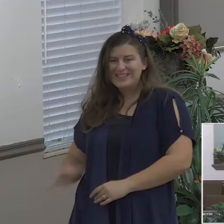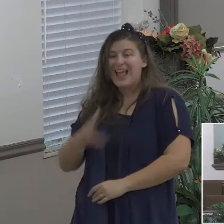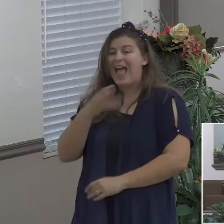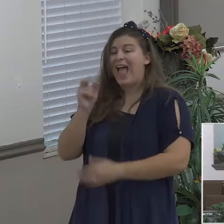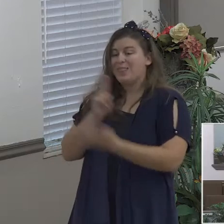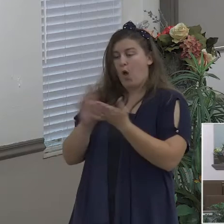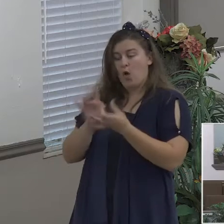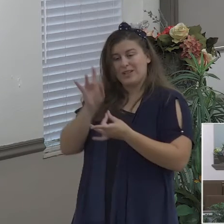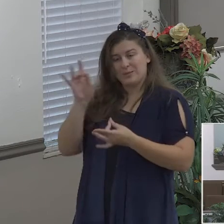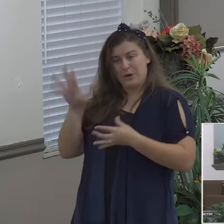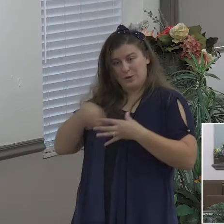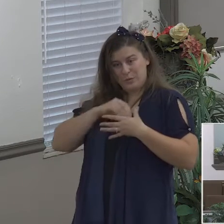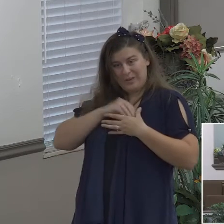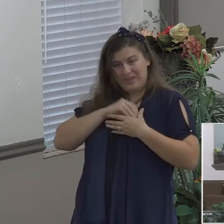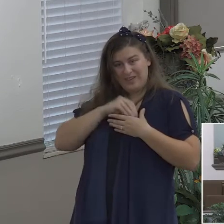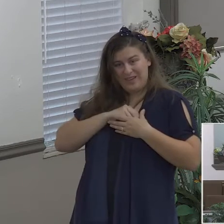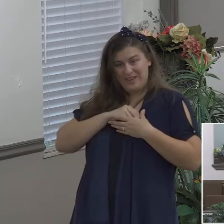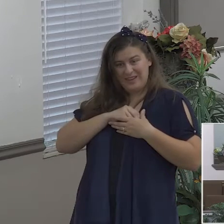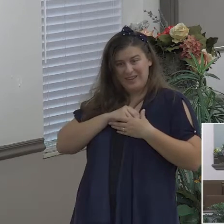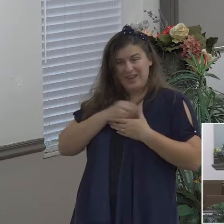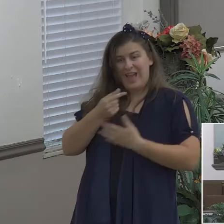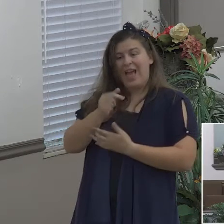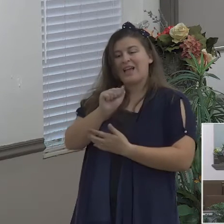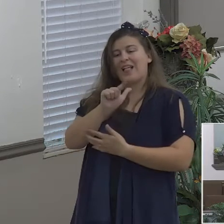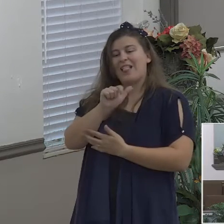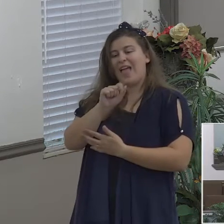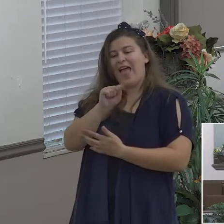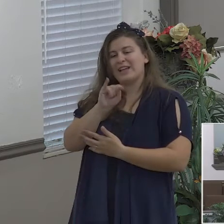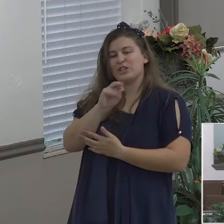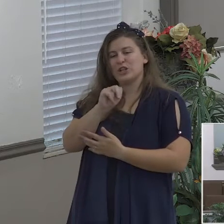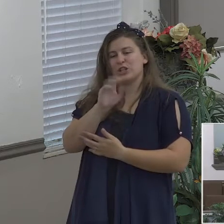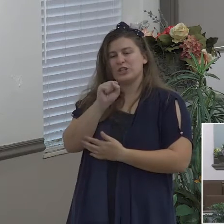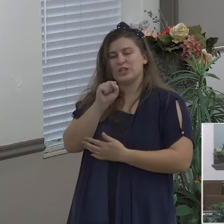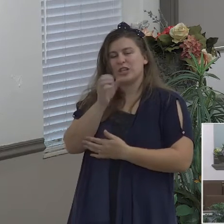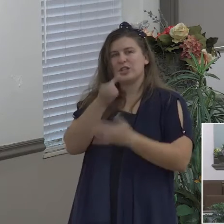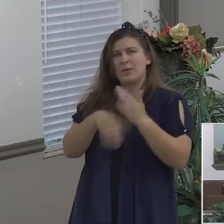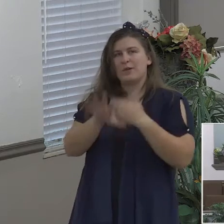the fruit of the spirit is love joy